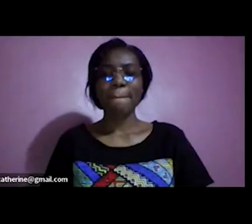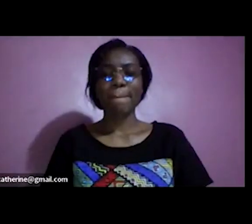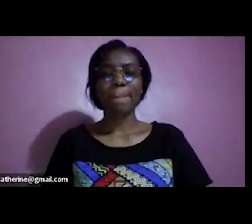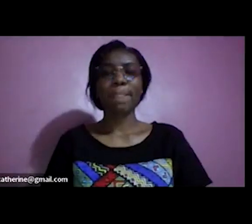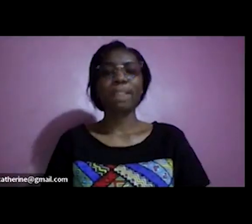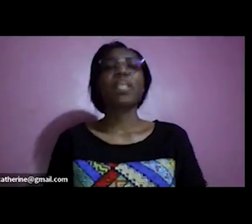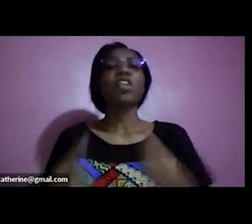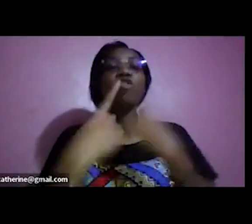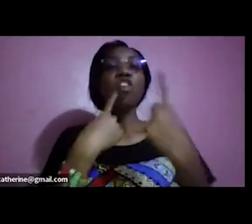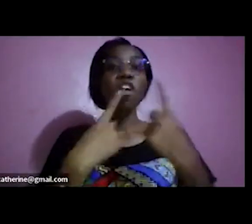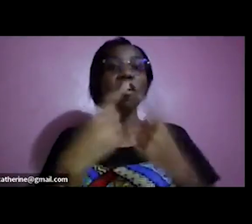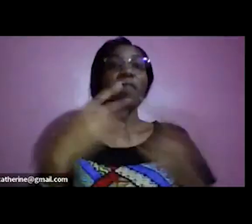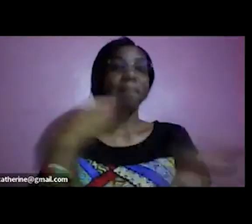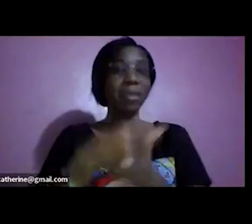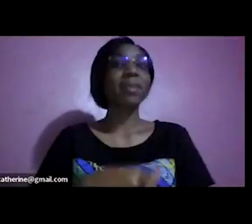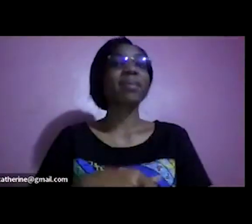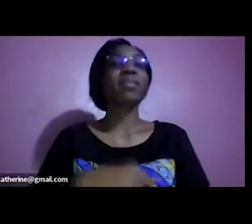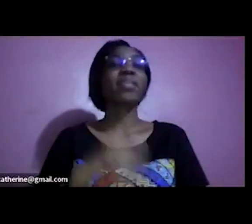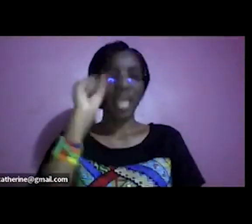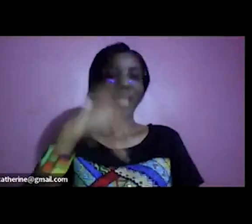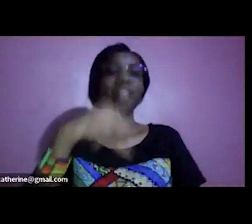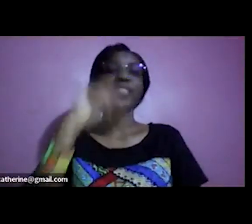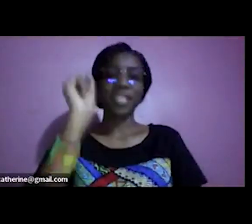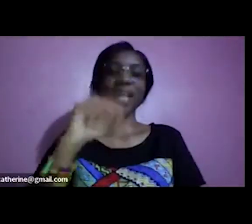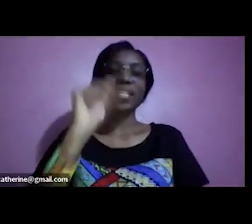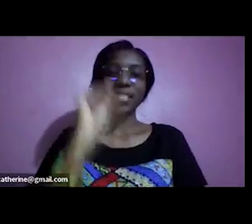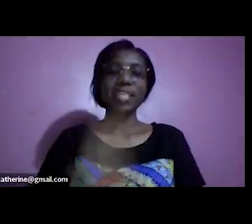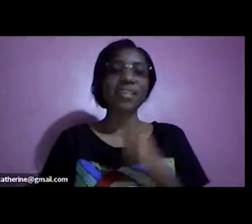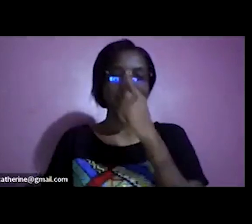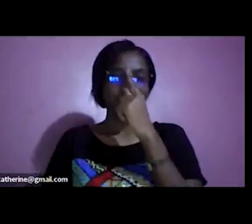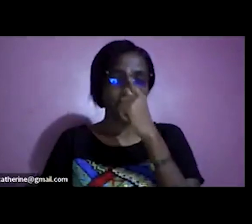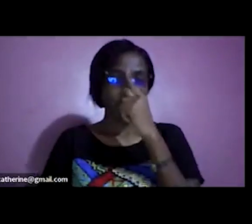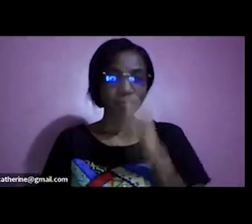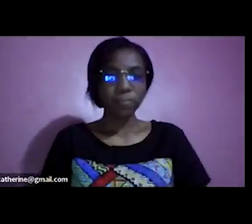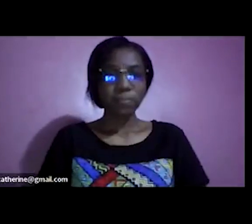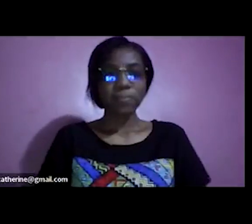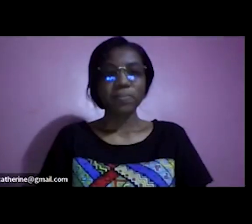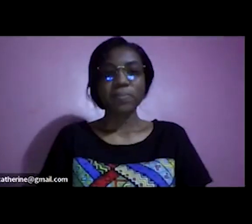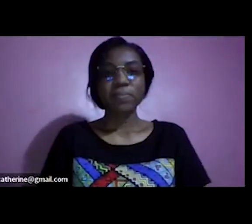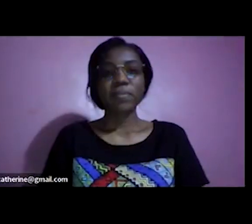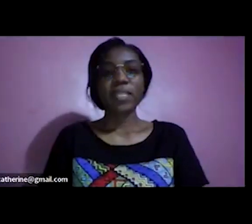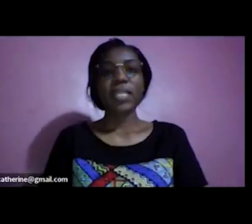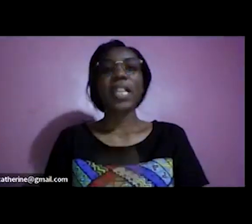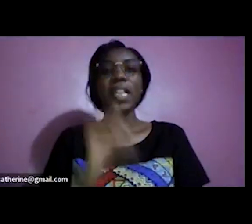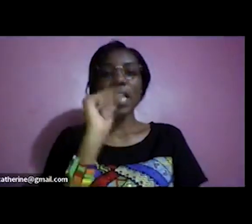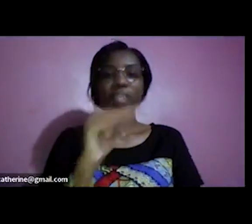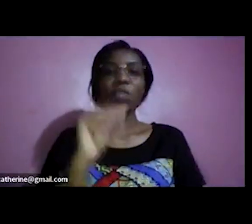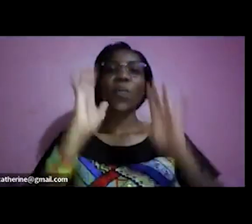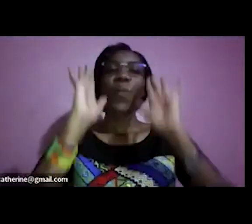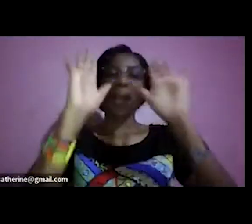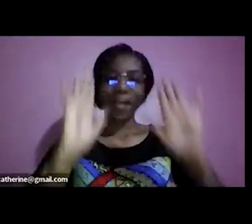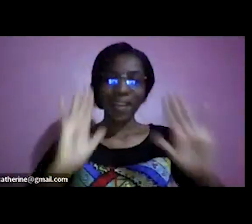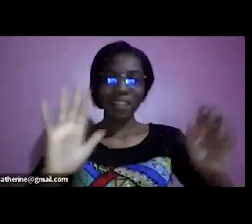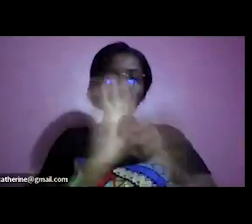a few yes yes yes yes yes yes wow that was wonderful wonderful